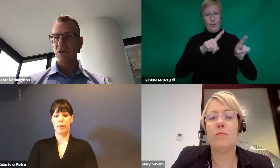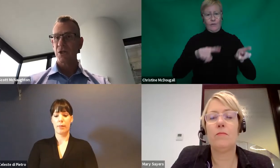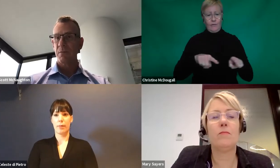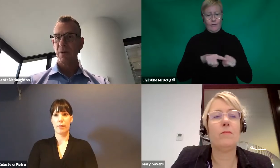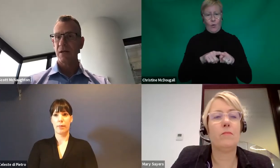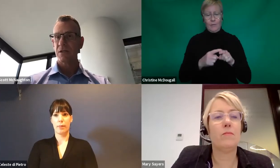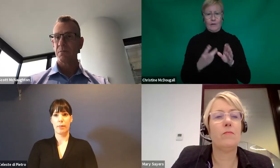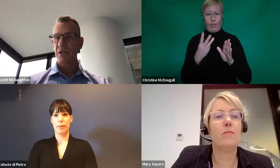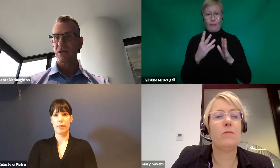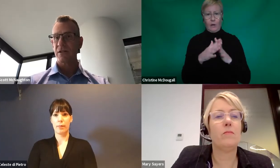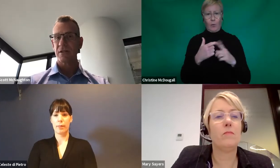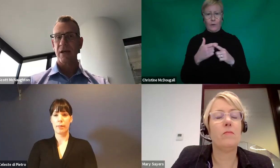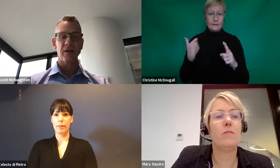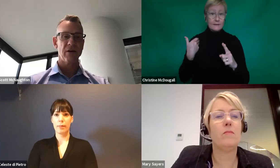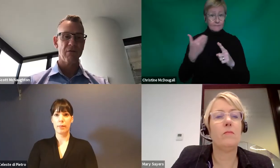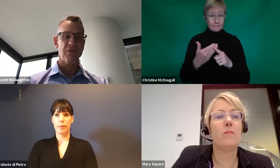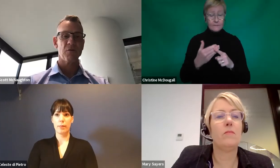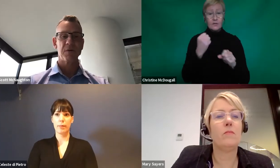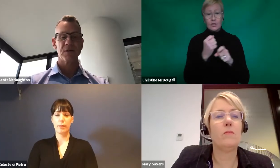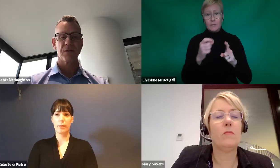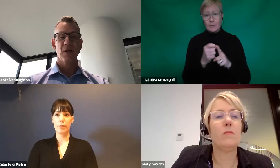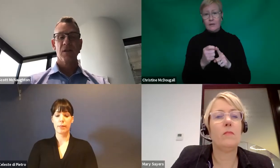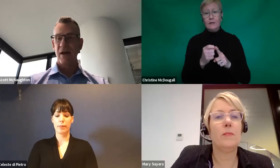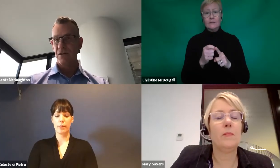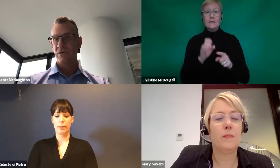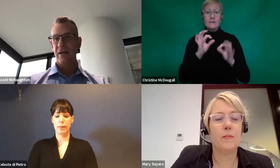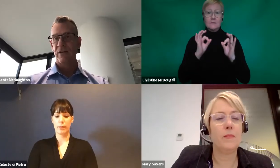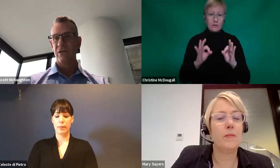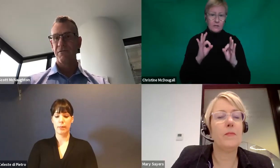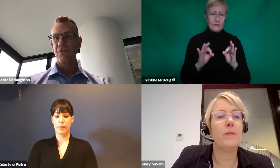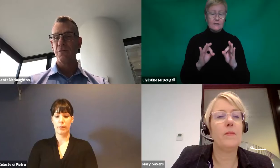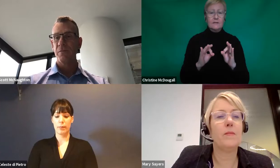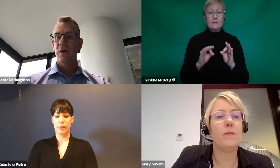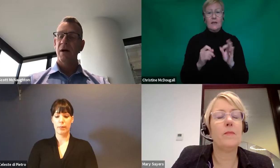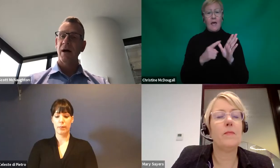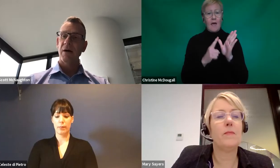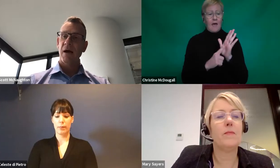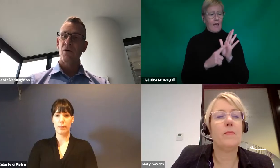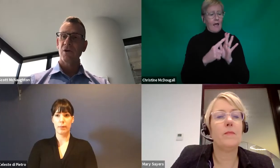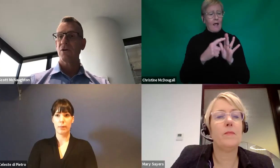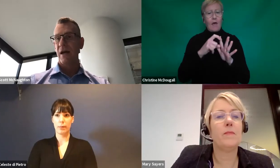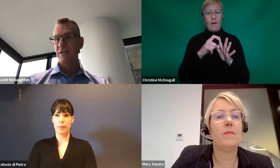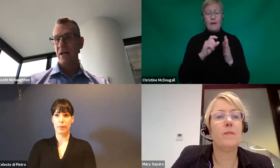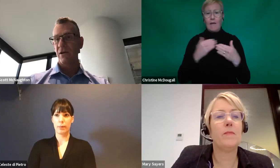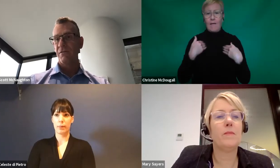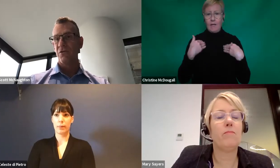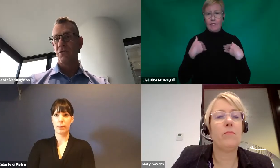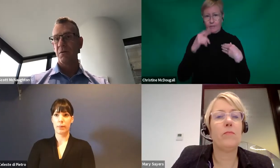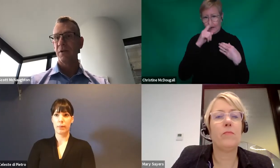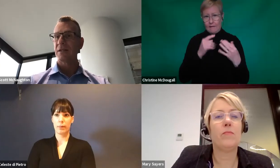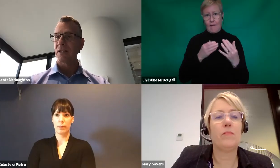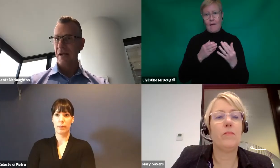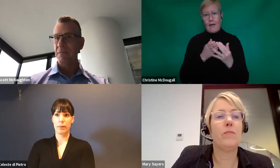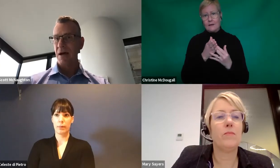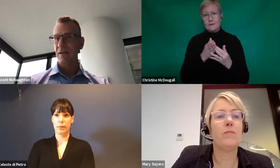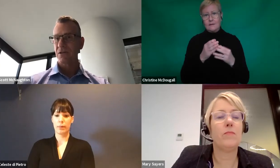Practitioners, GP, specialists, allied health therapists, they can all download the form. Or you can download the form,